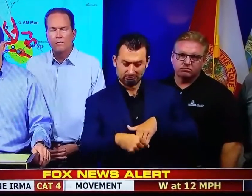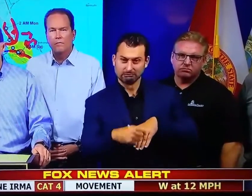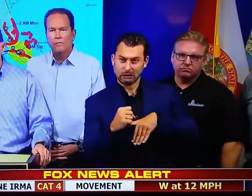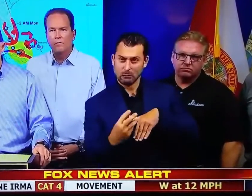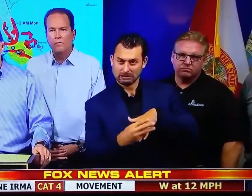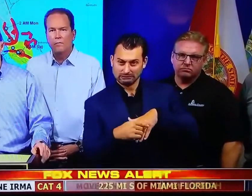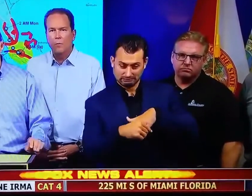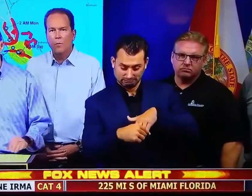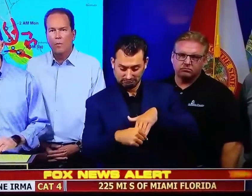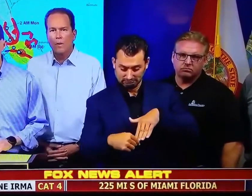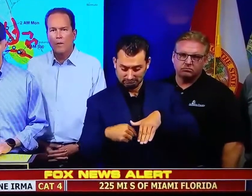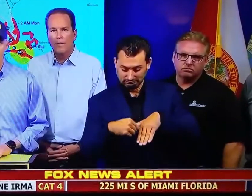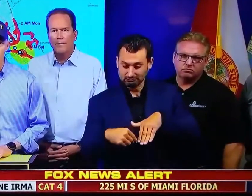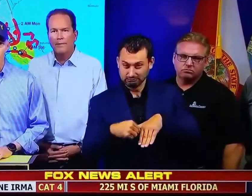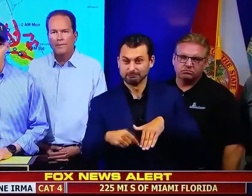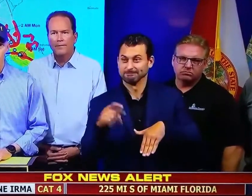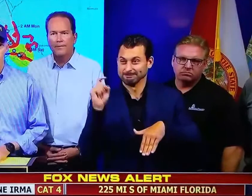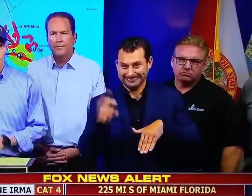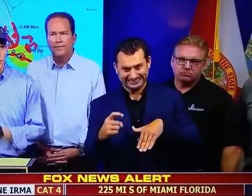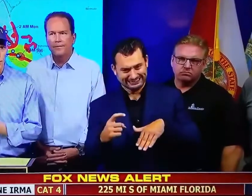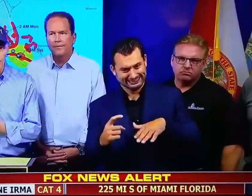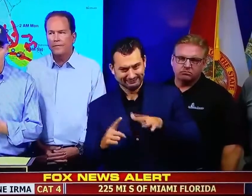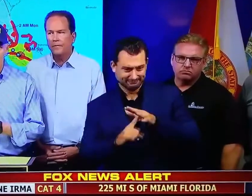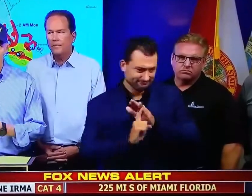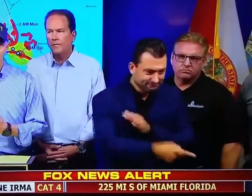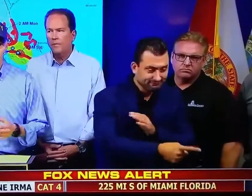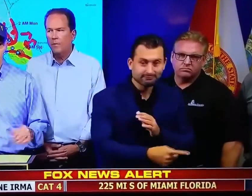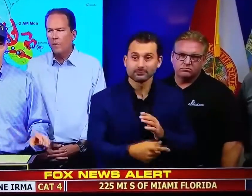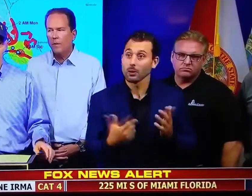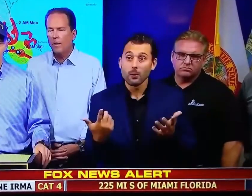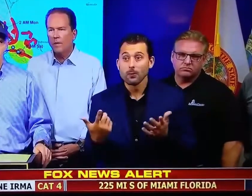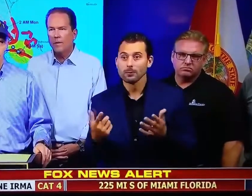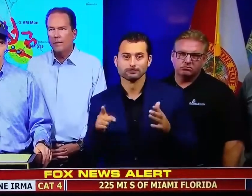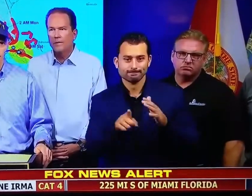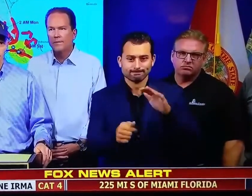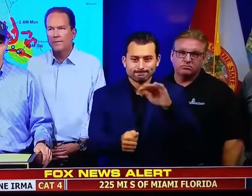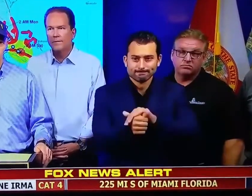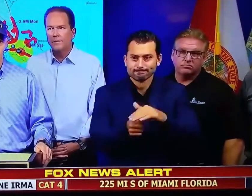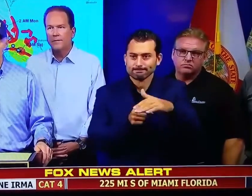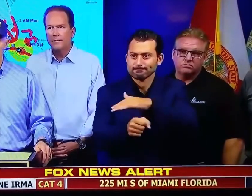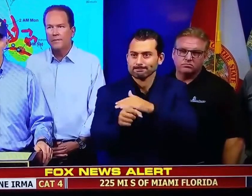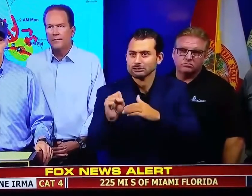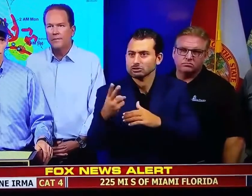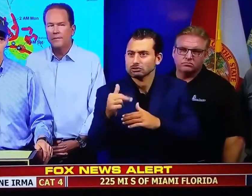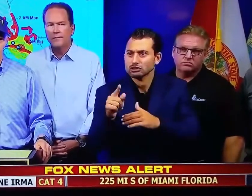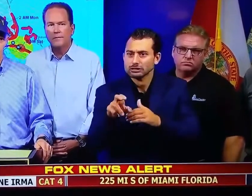to avoid life-threatening weather. It's going to go faster than you are. These winds are coming.